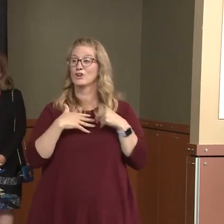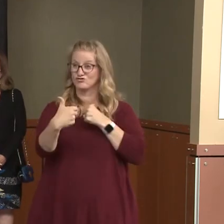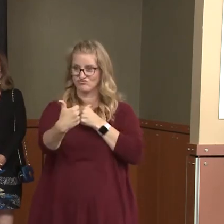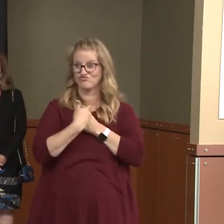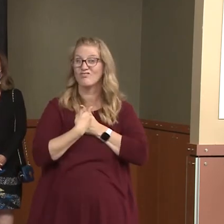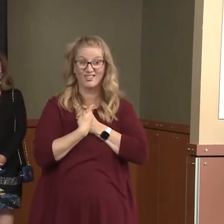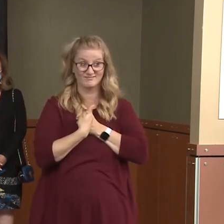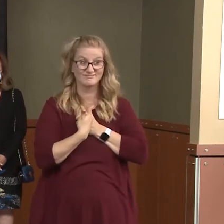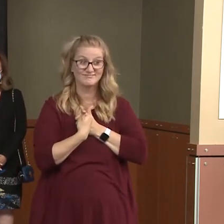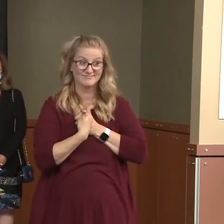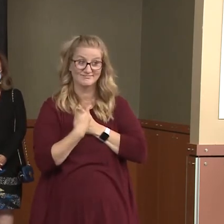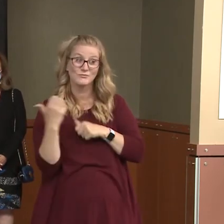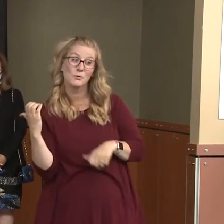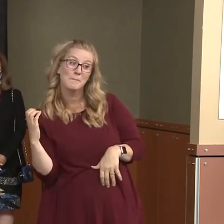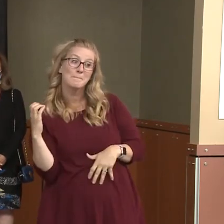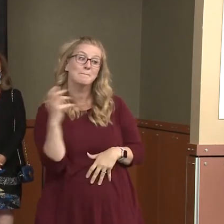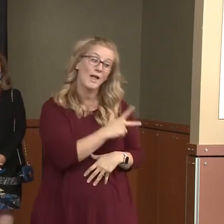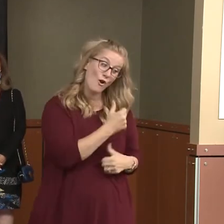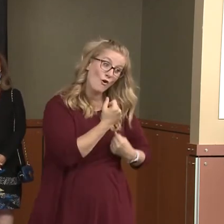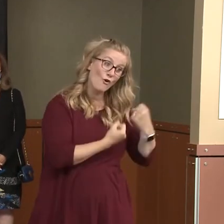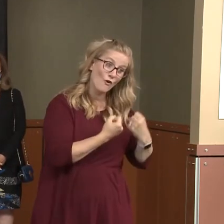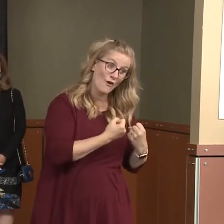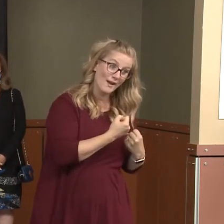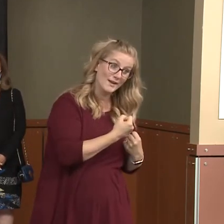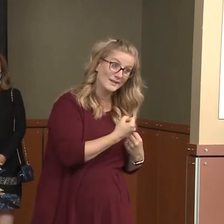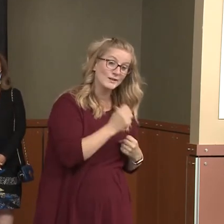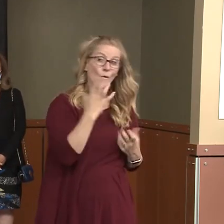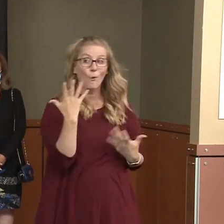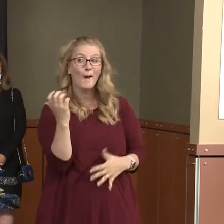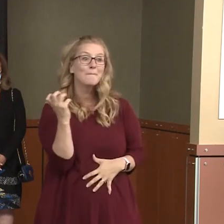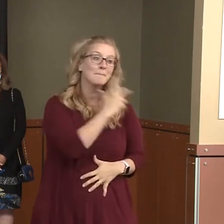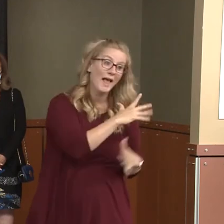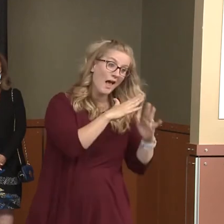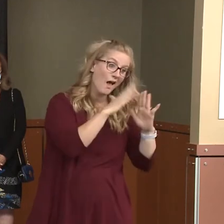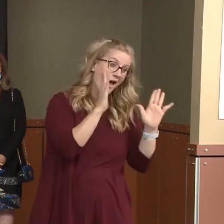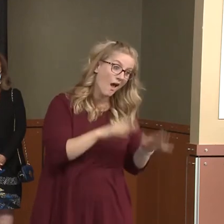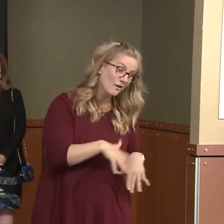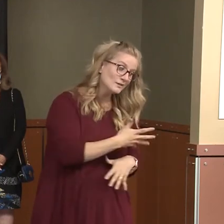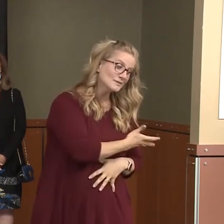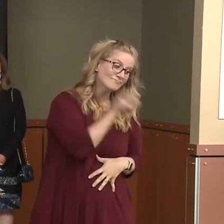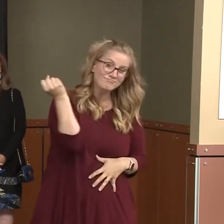mask, that you go back to your house, you pick it up. Not to protect, protect yourself, but to protect the community.